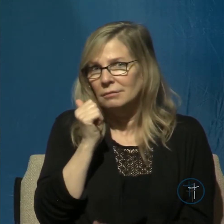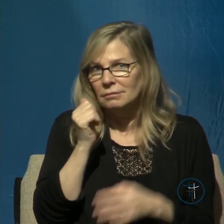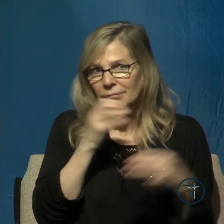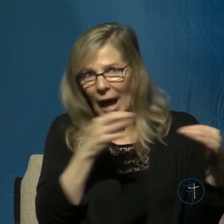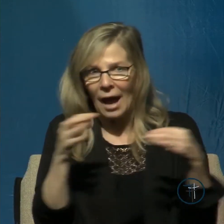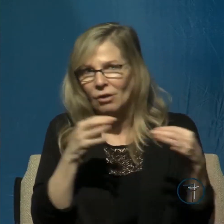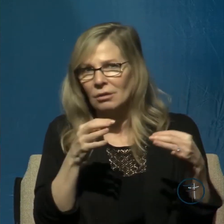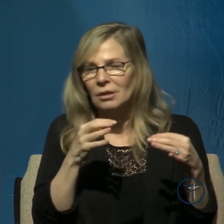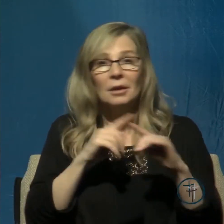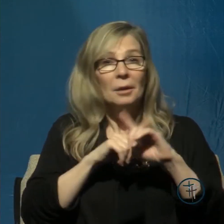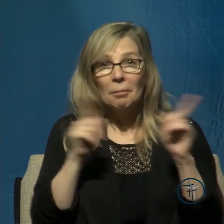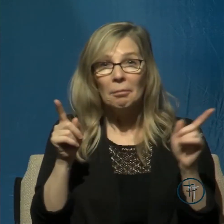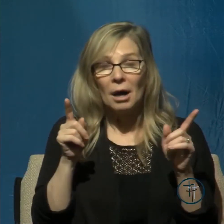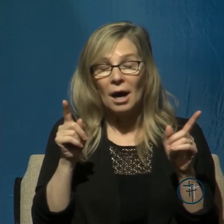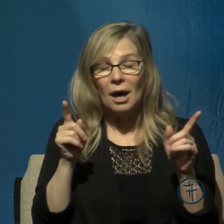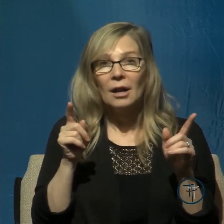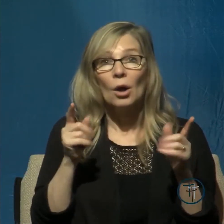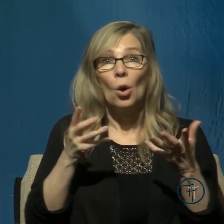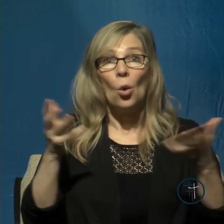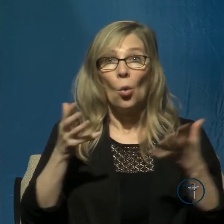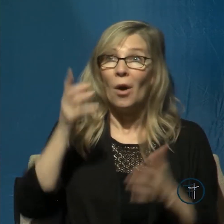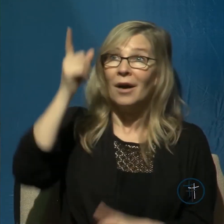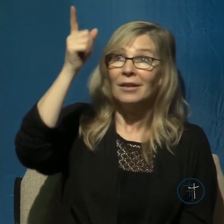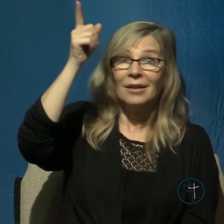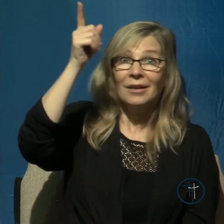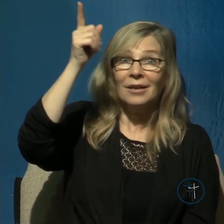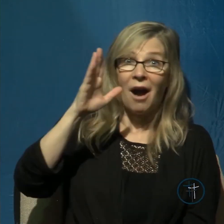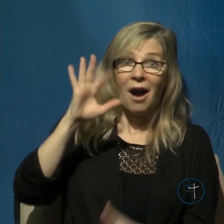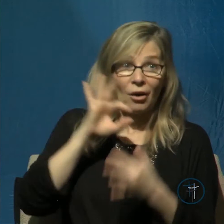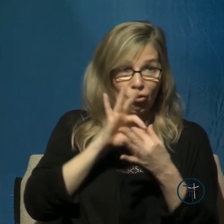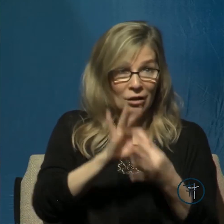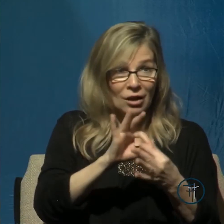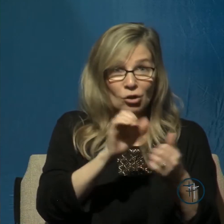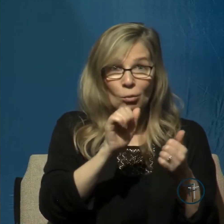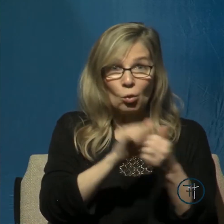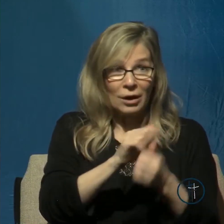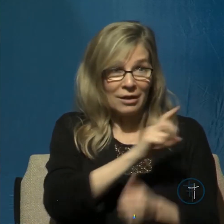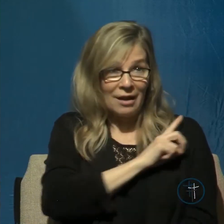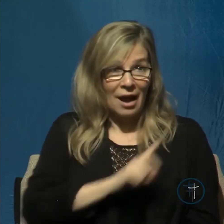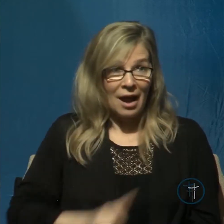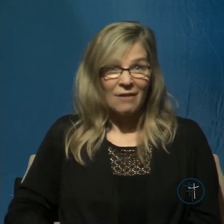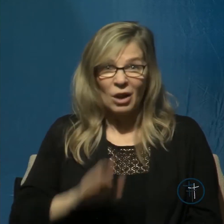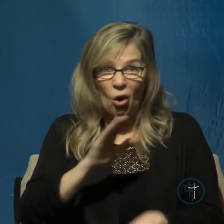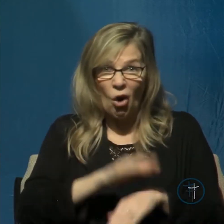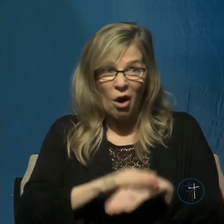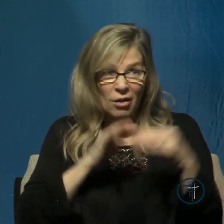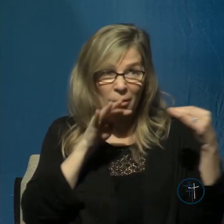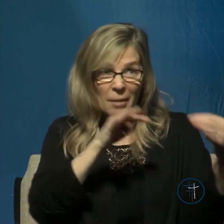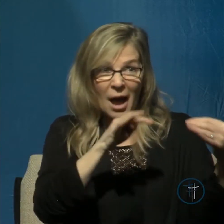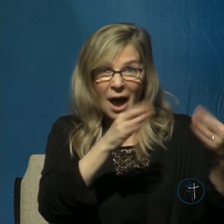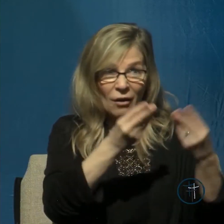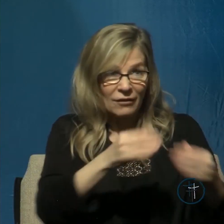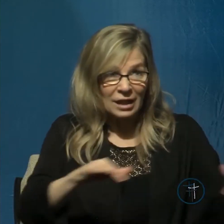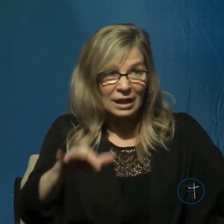what God was to David on the battlefield, he can be to you in your daily life.